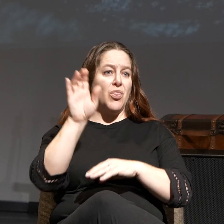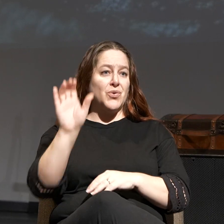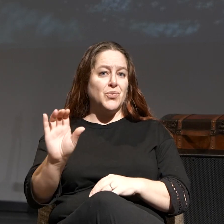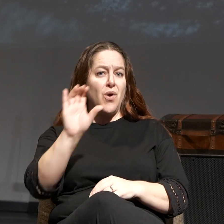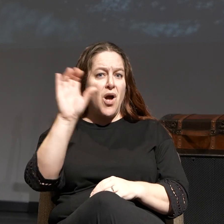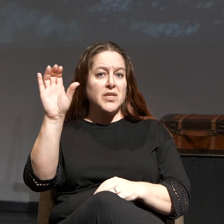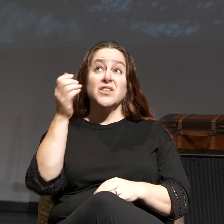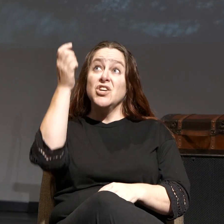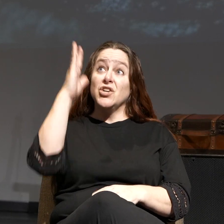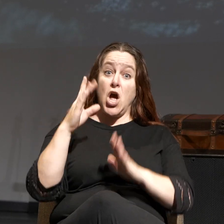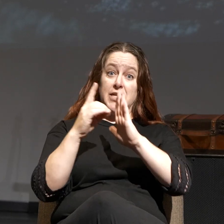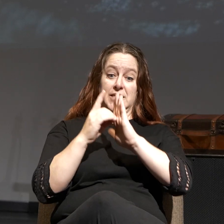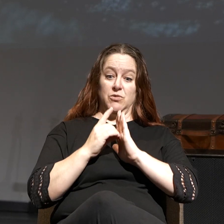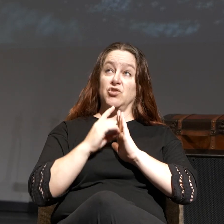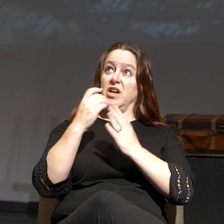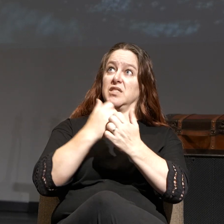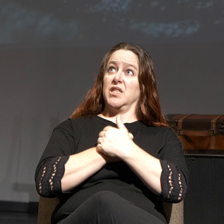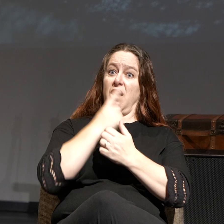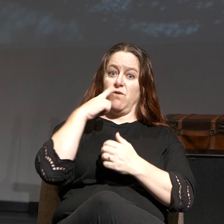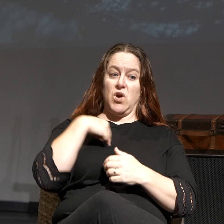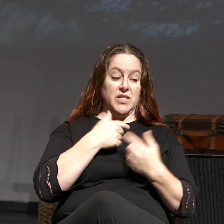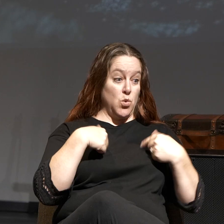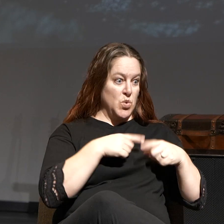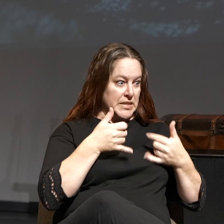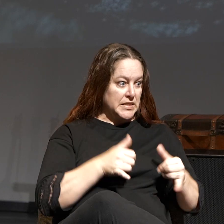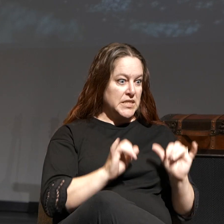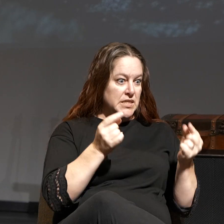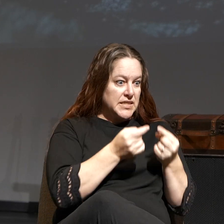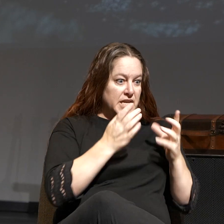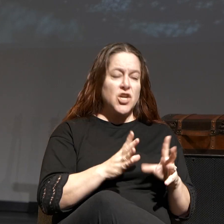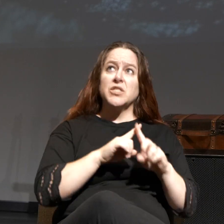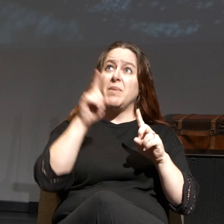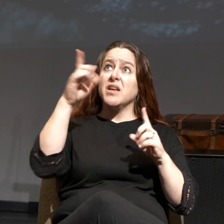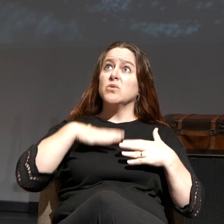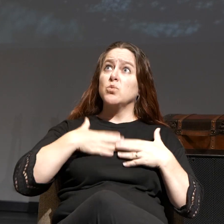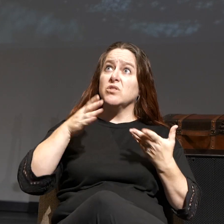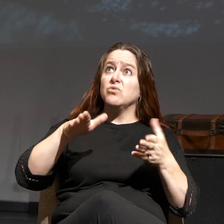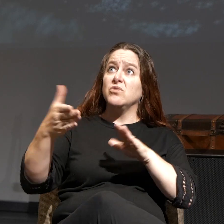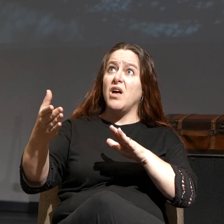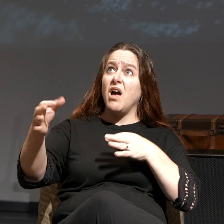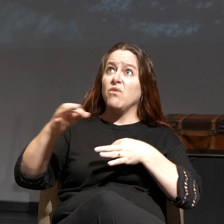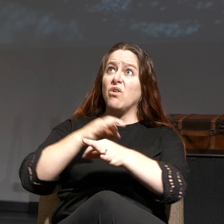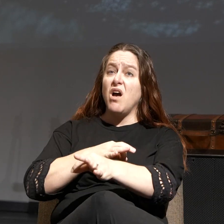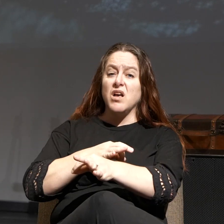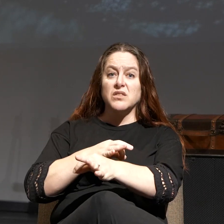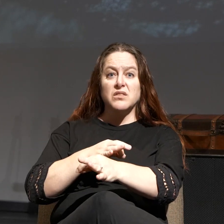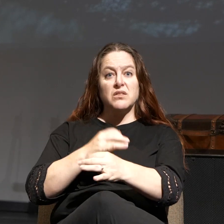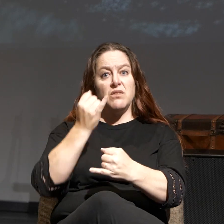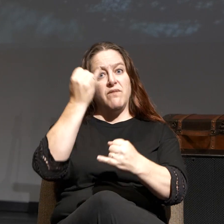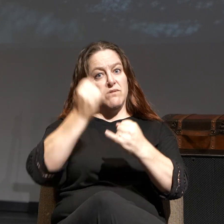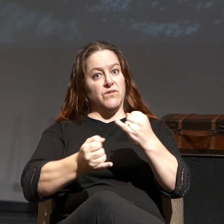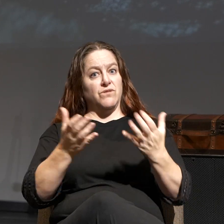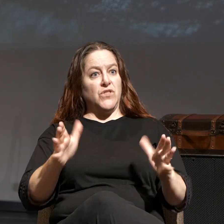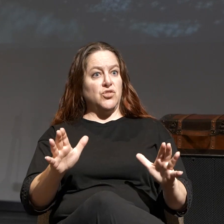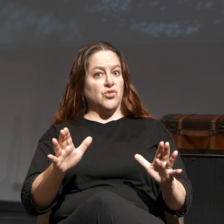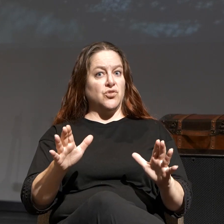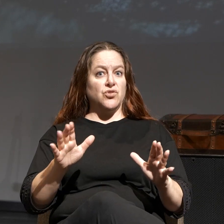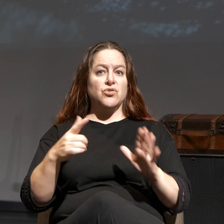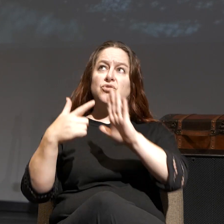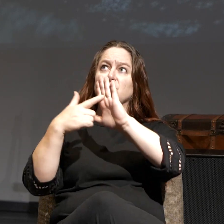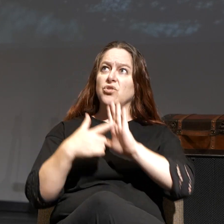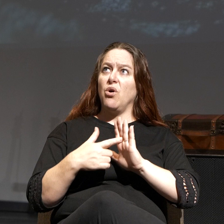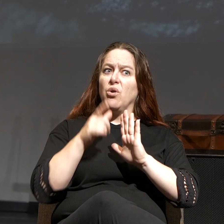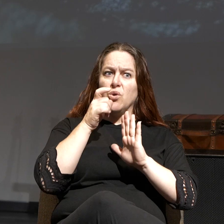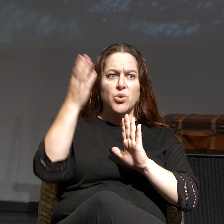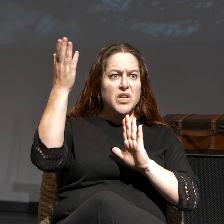God demonstrated his love for us in this. While we were still sinners, Christ died for us once and for all. He showed us his character and all that